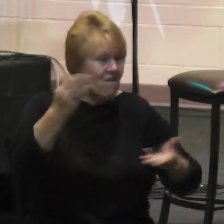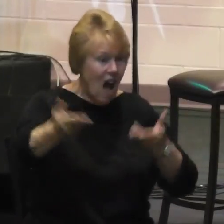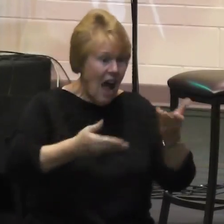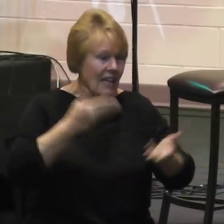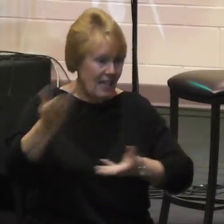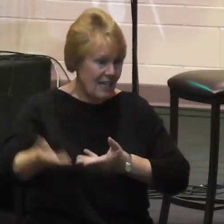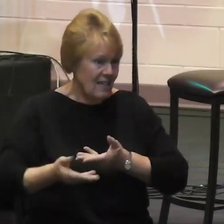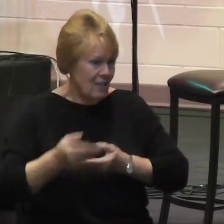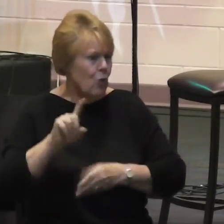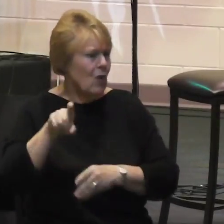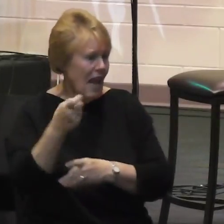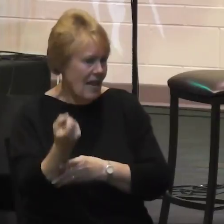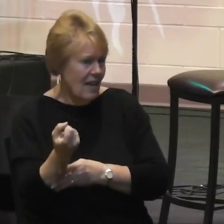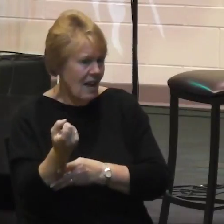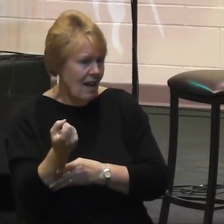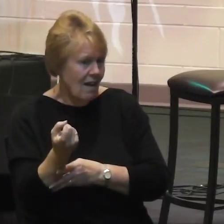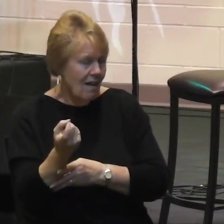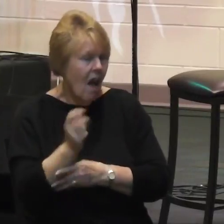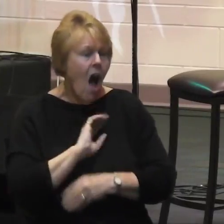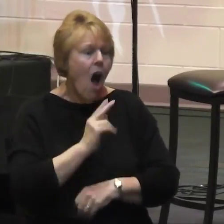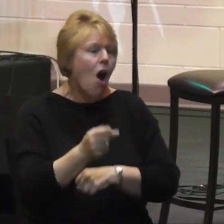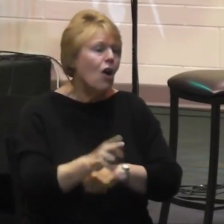fragmented as a nation.